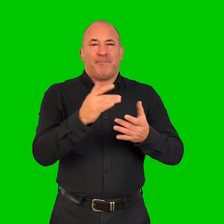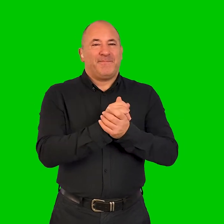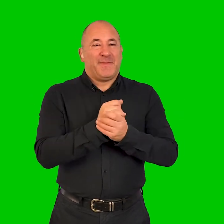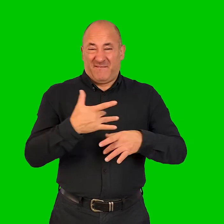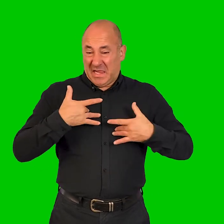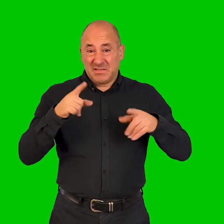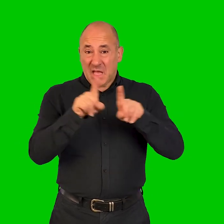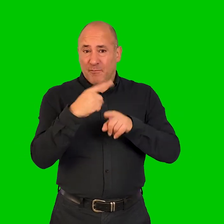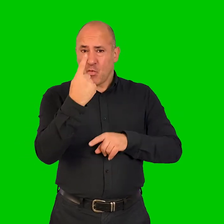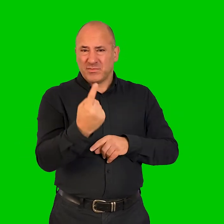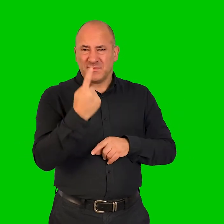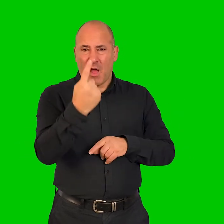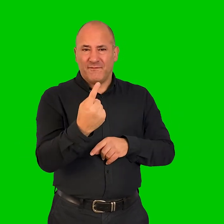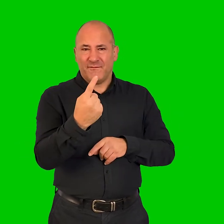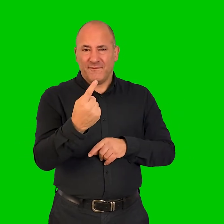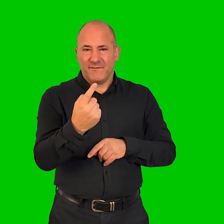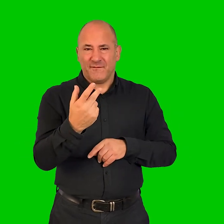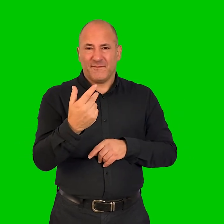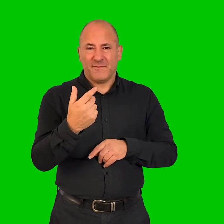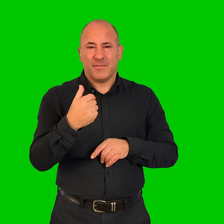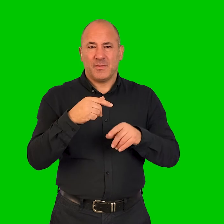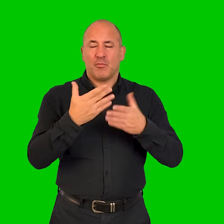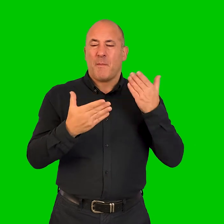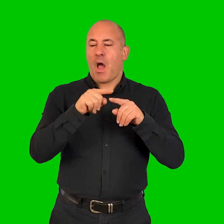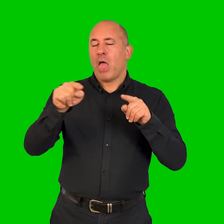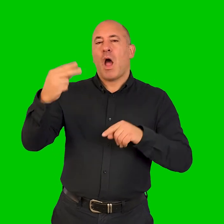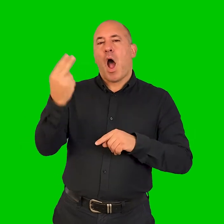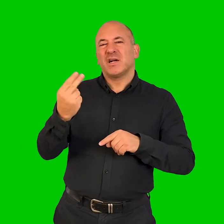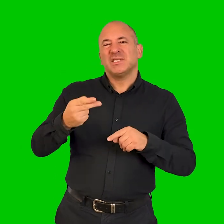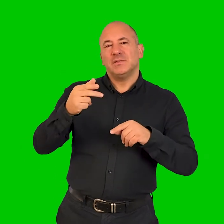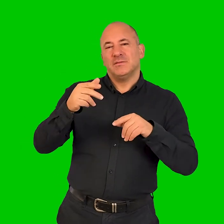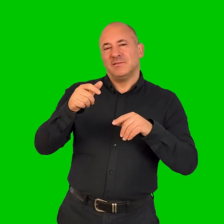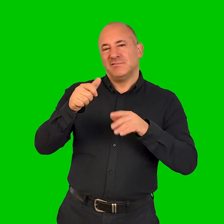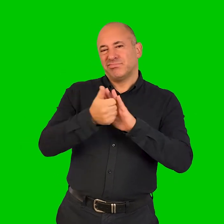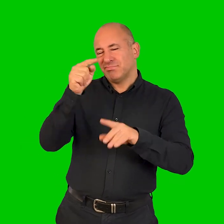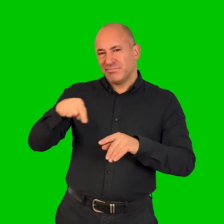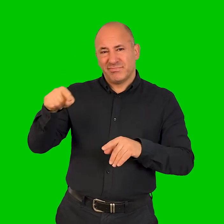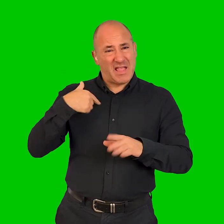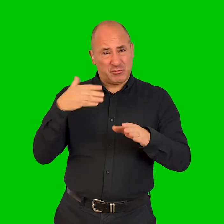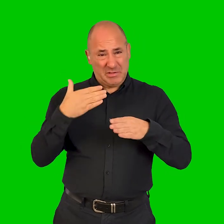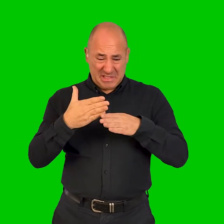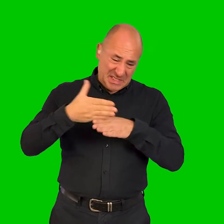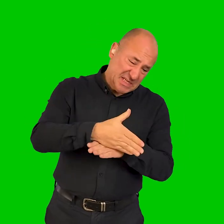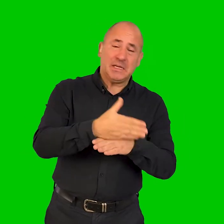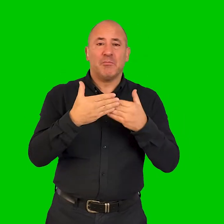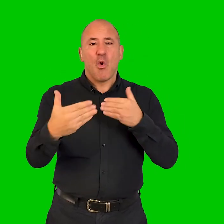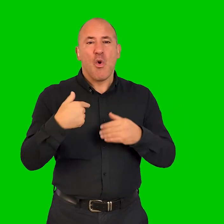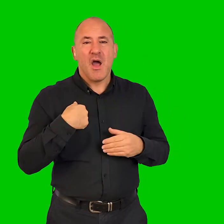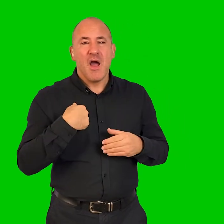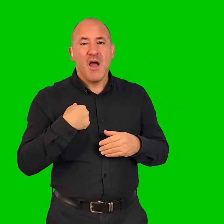the thing is, and I, and I would, I would bet it's the same for you as well. I've always done way more work than most other